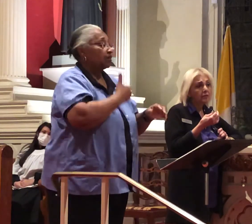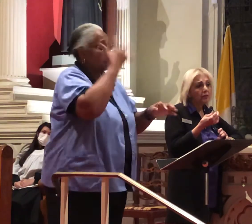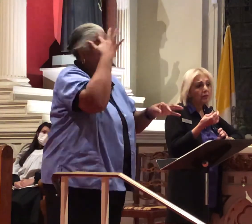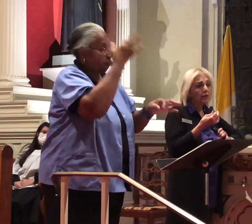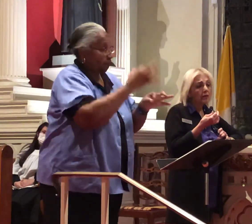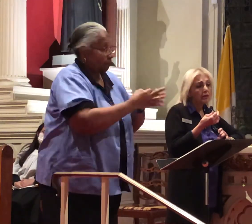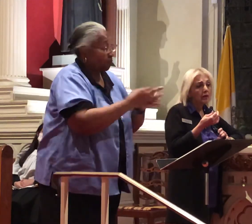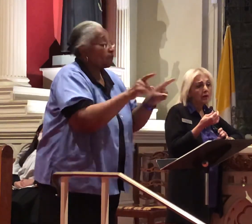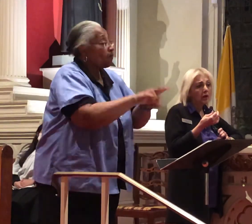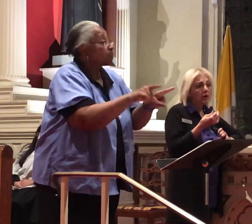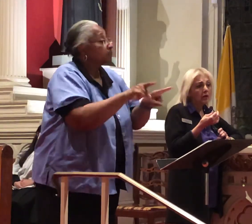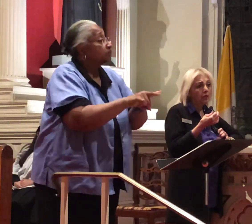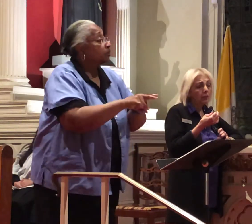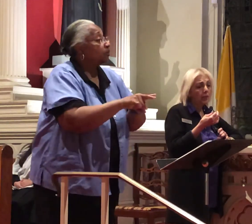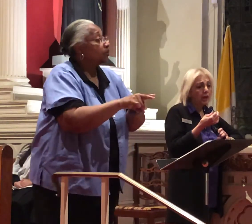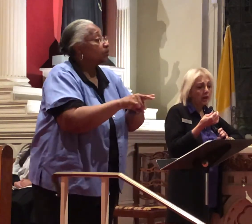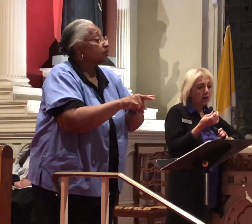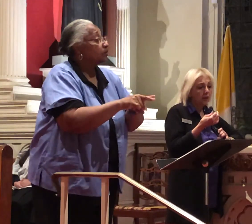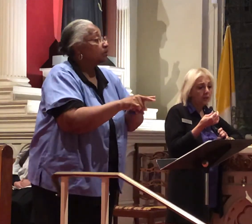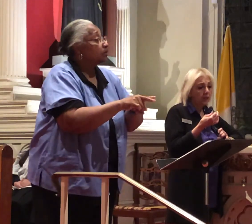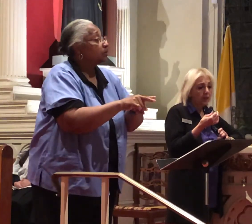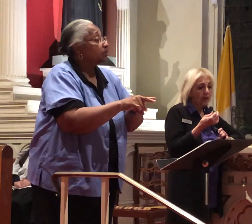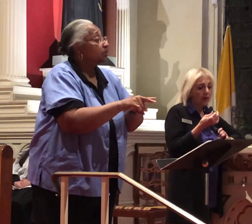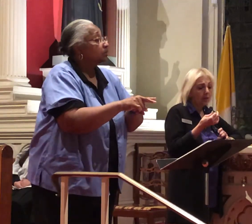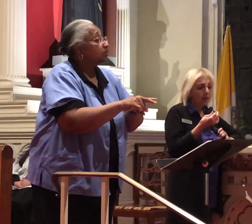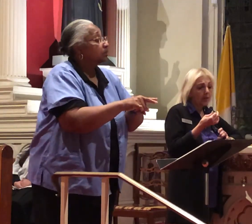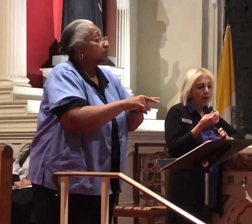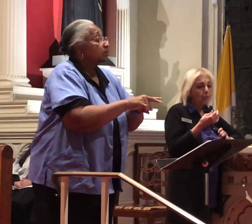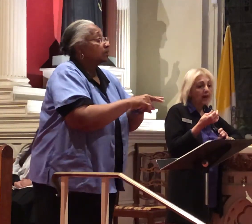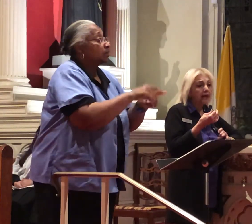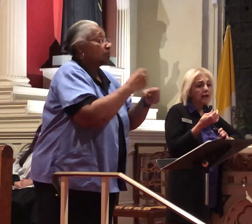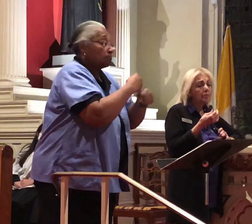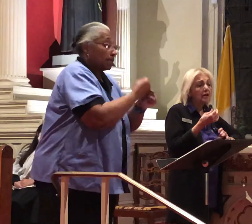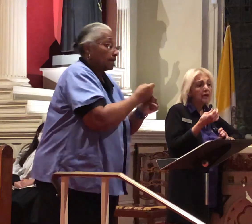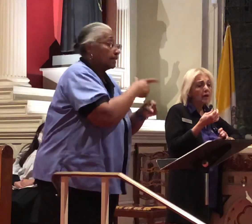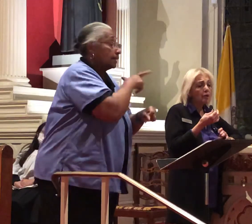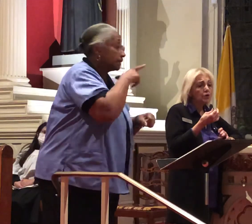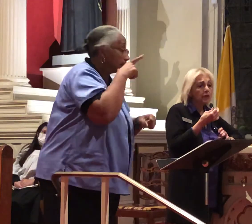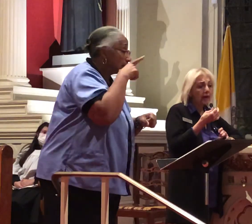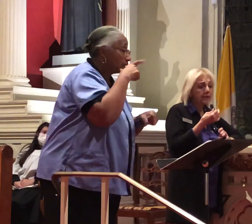and especially to make Lent and Holy Week a